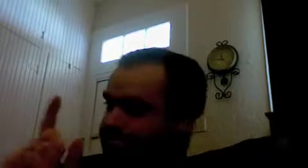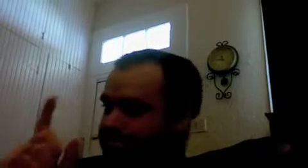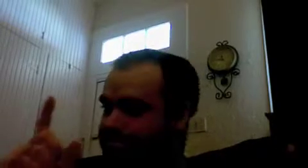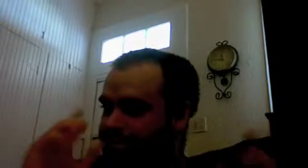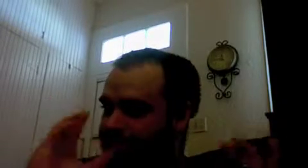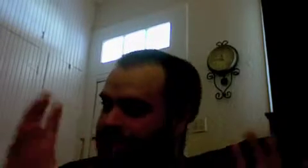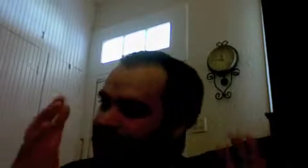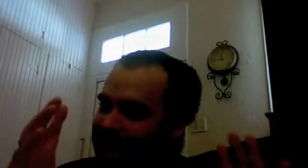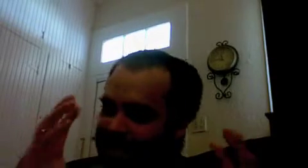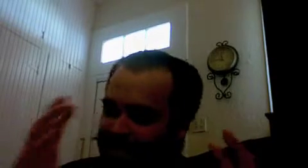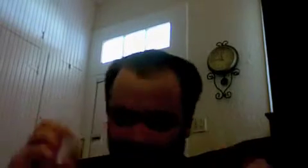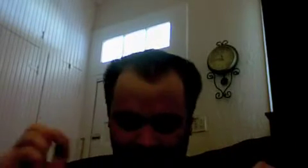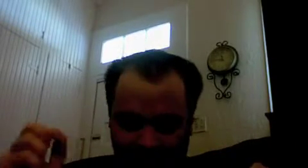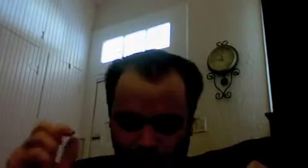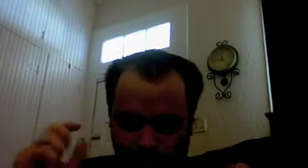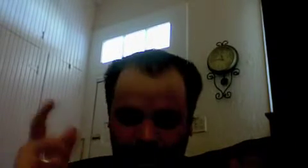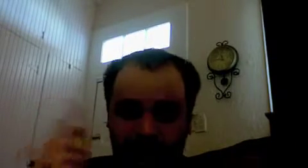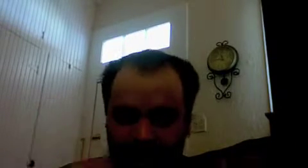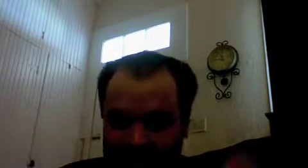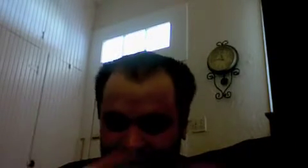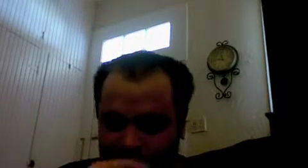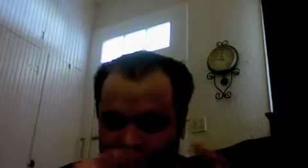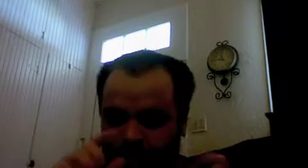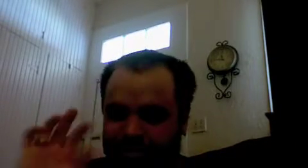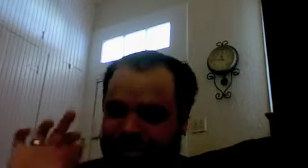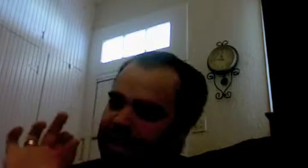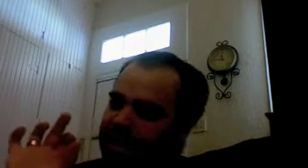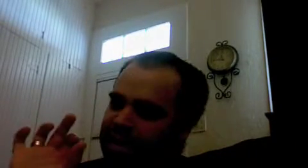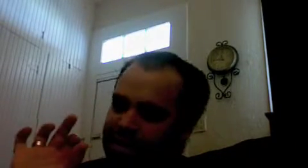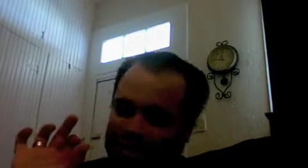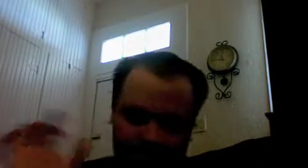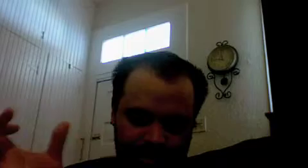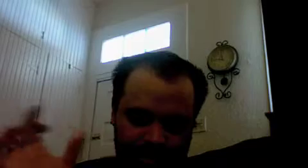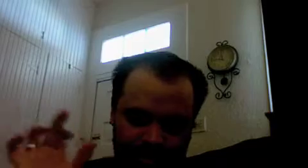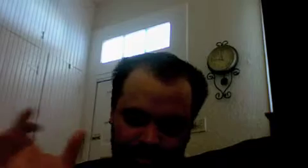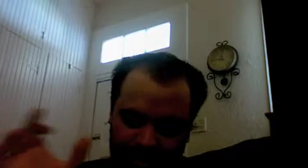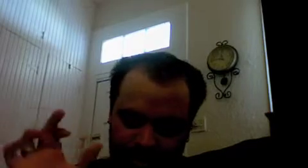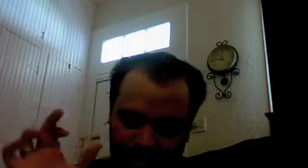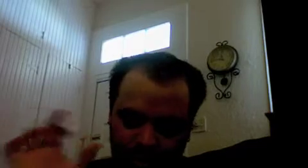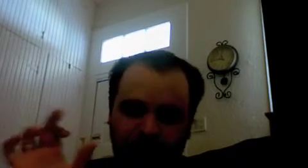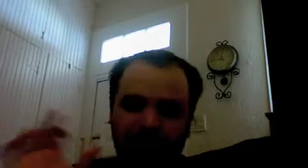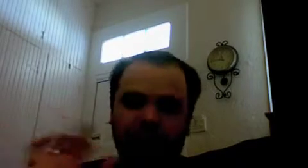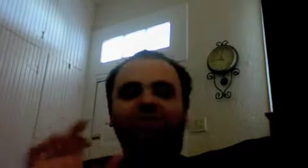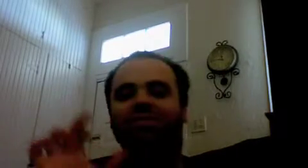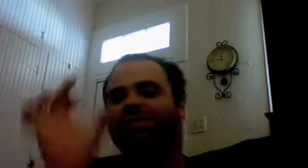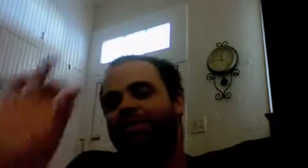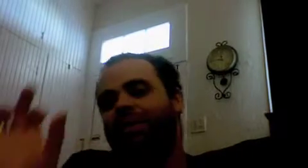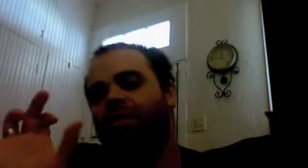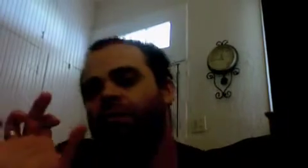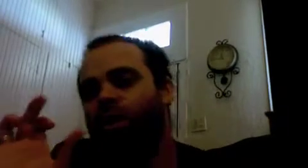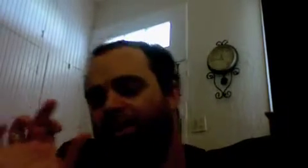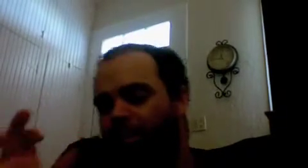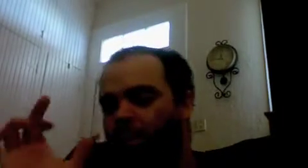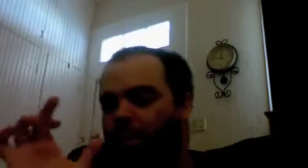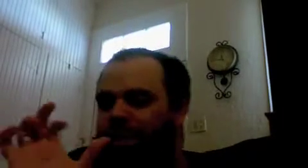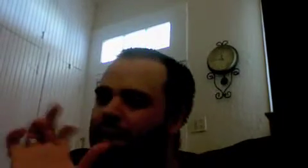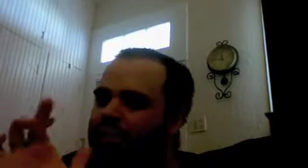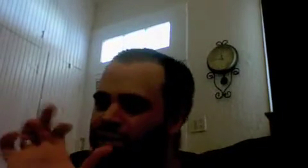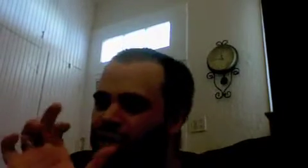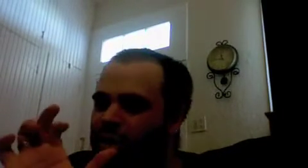so that is mind you that's the first uh really the first statement of what what becomes known